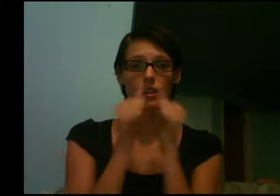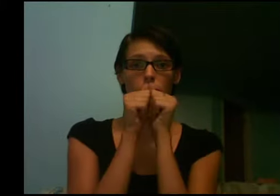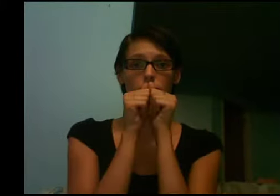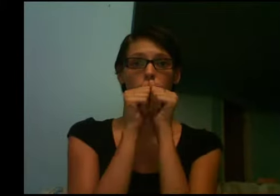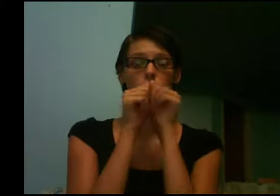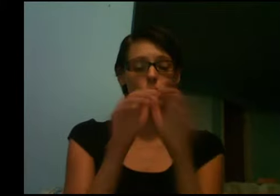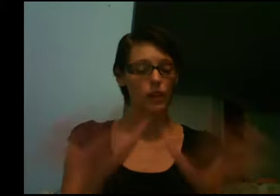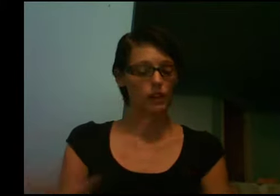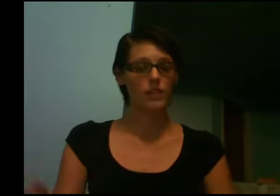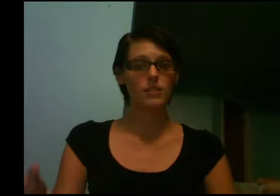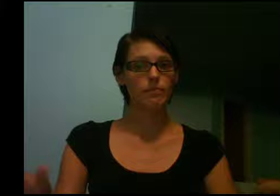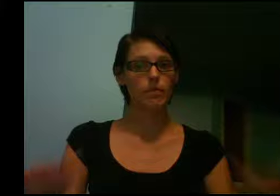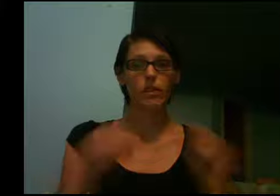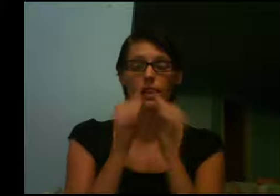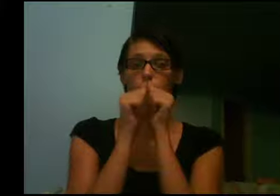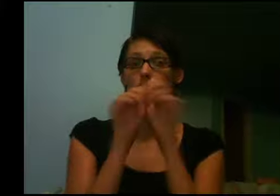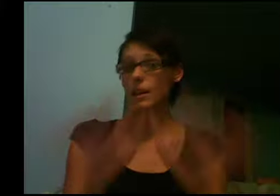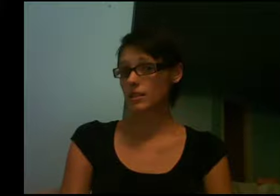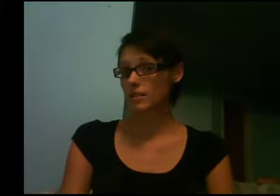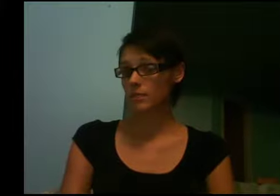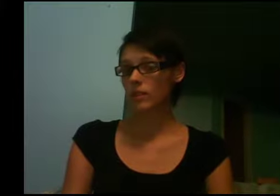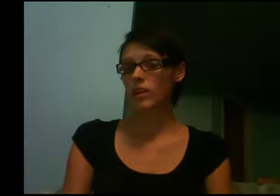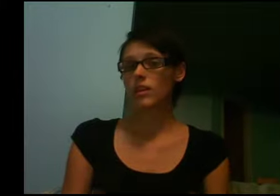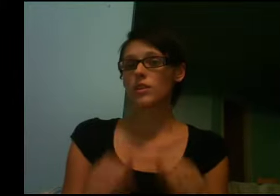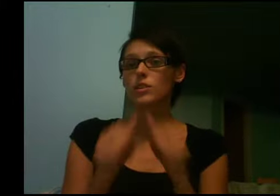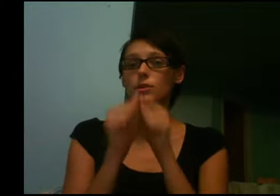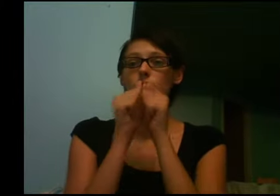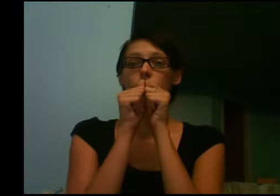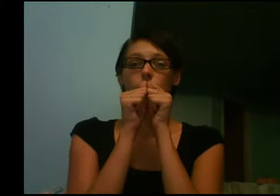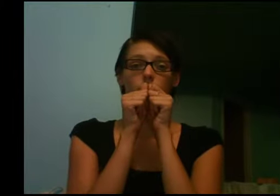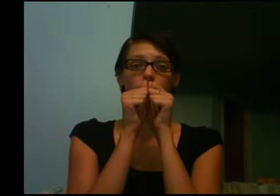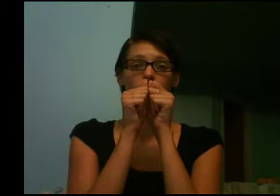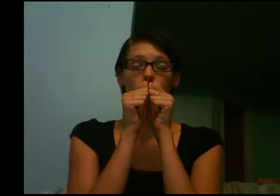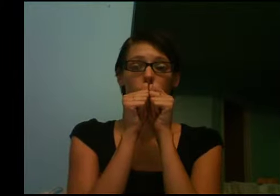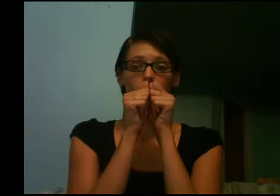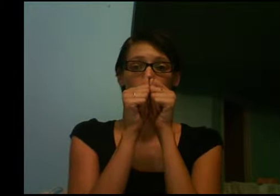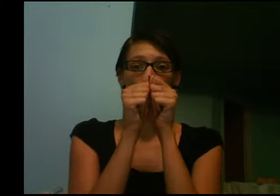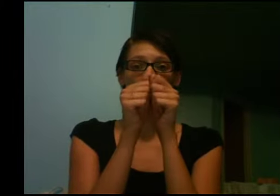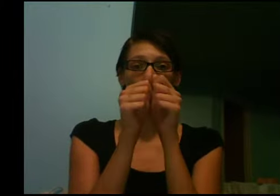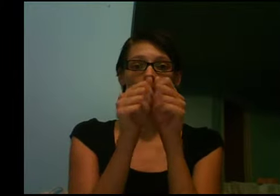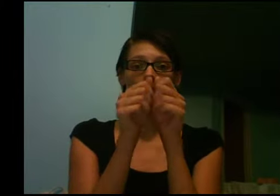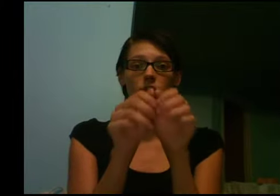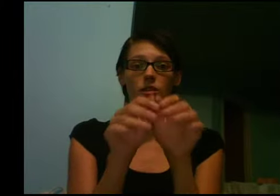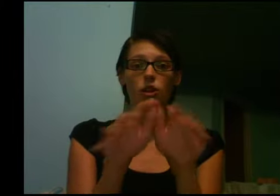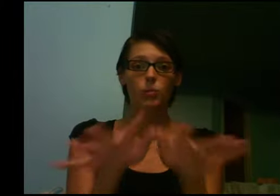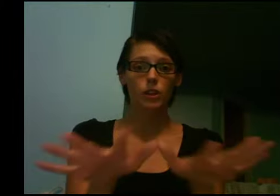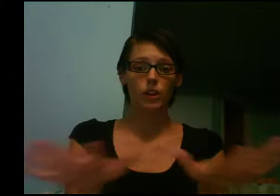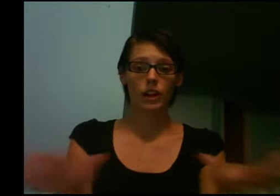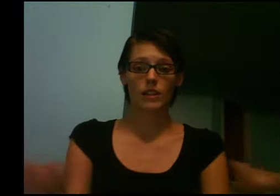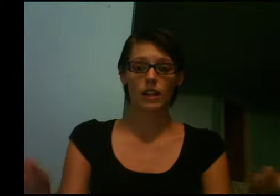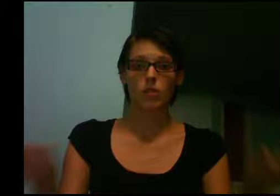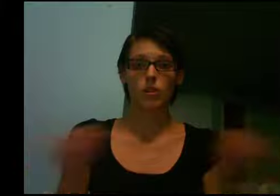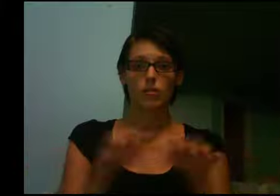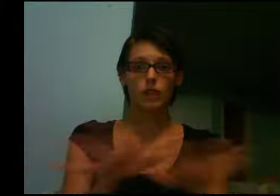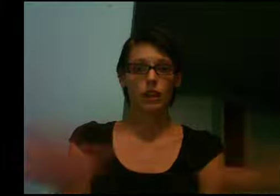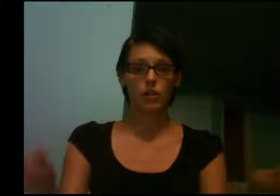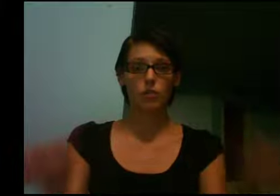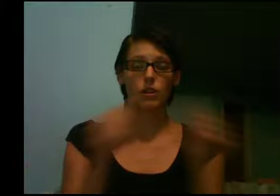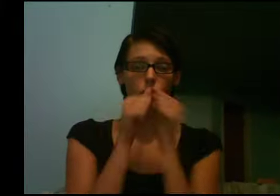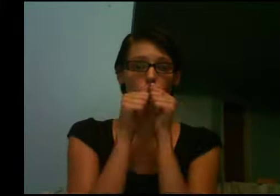go like this. That's bless. So, it's like you're kissing your thumbs, and then open your hands out and fan out your fingers.